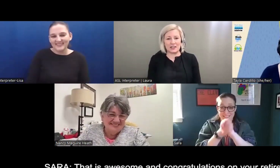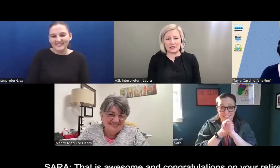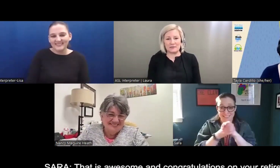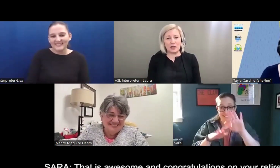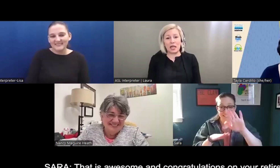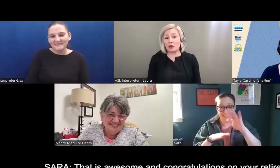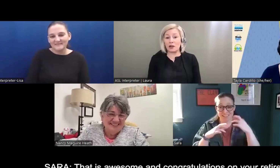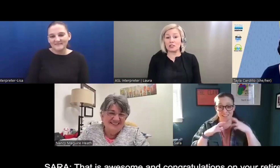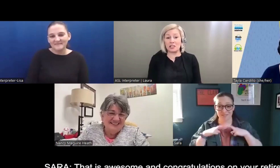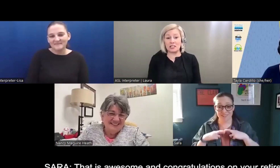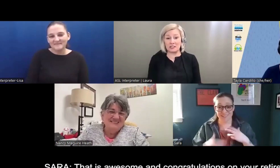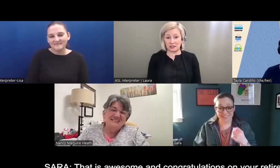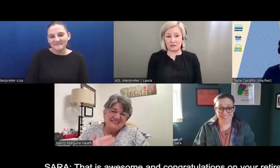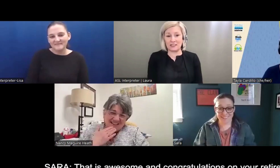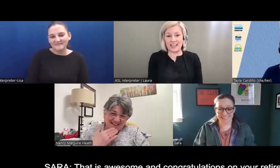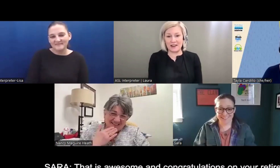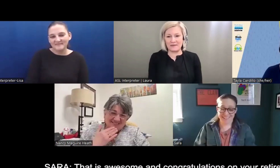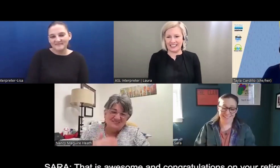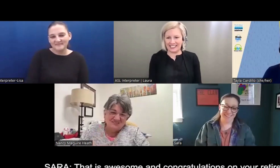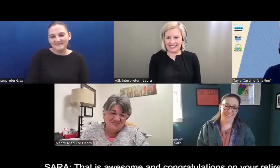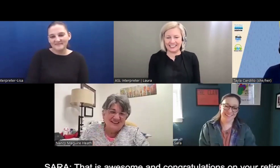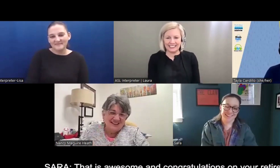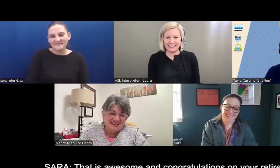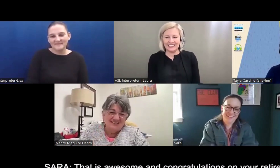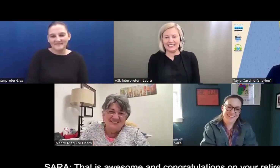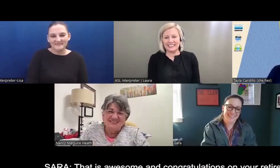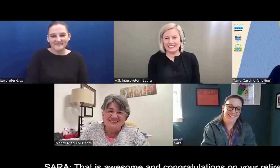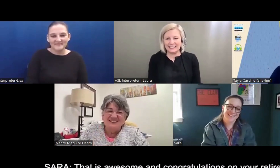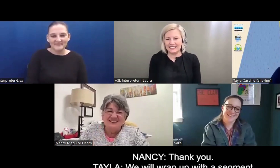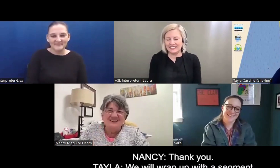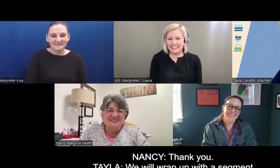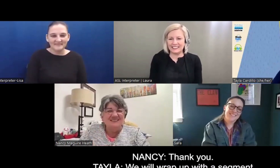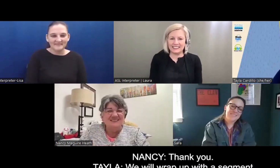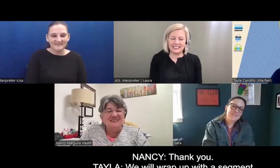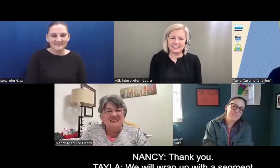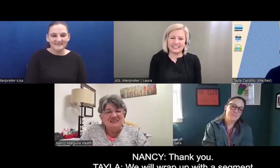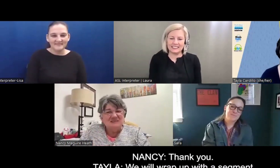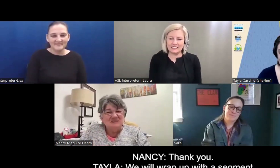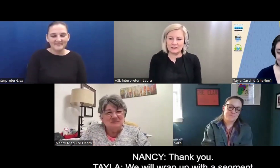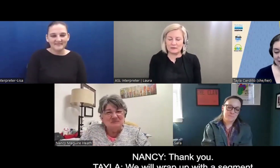That's awesome. And congratulations on your retirement. Thank you.